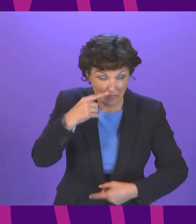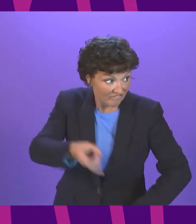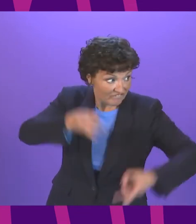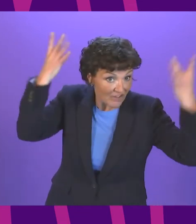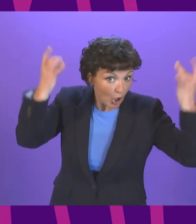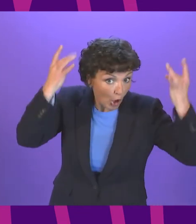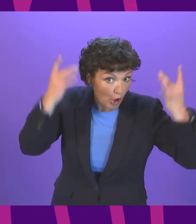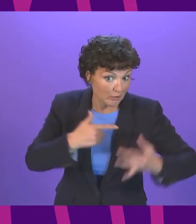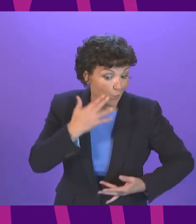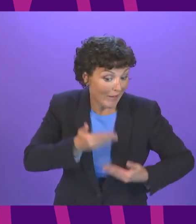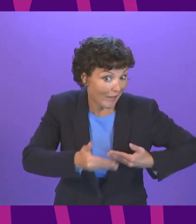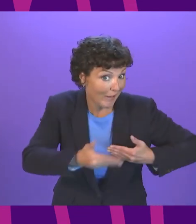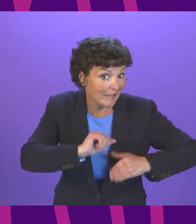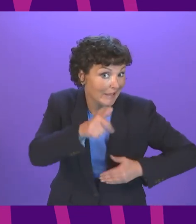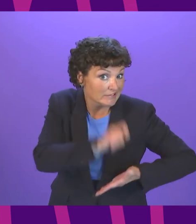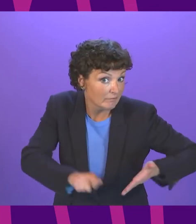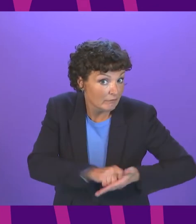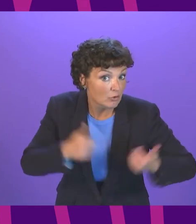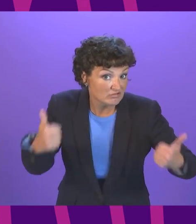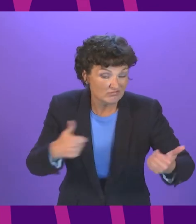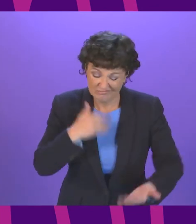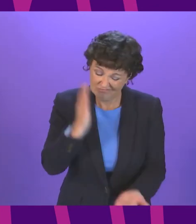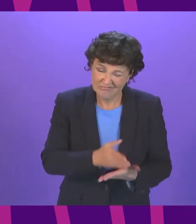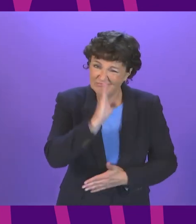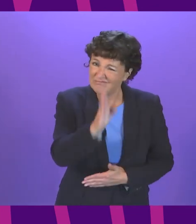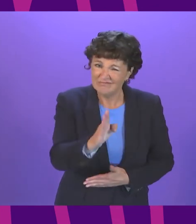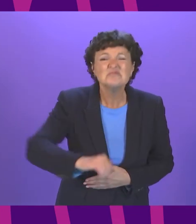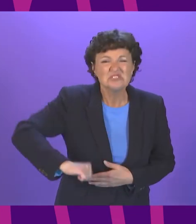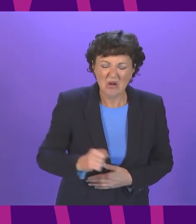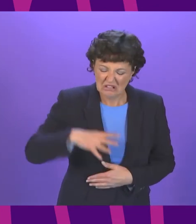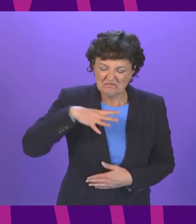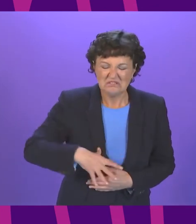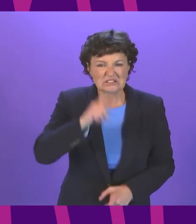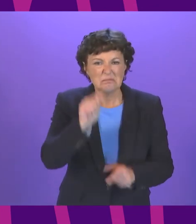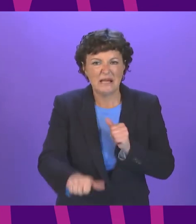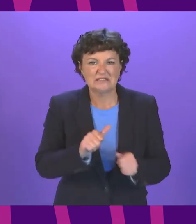when you get round to promising it again frankly Scotland deserves better